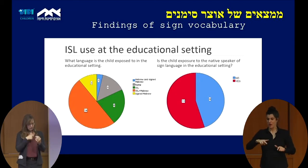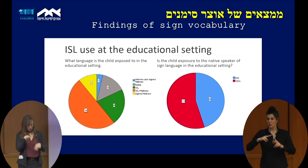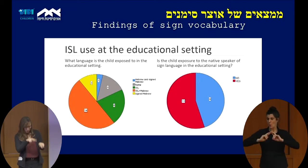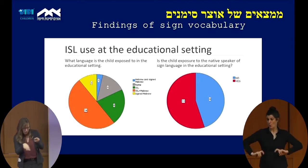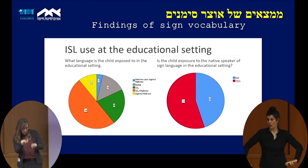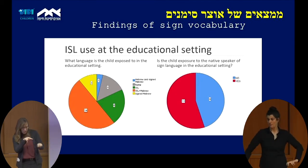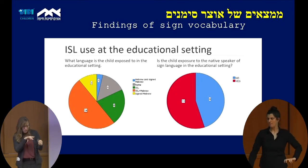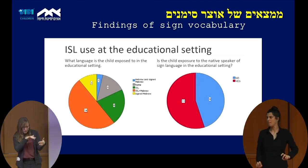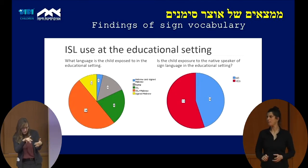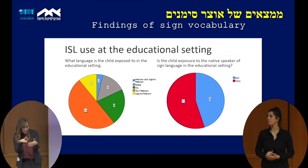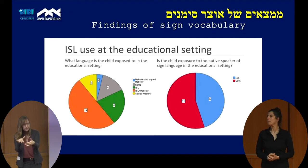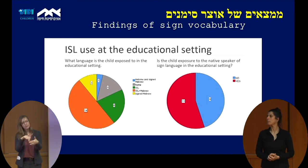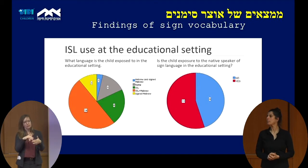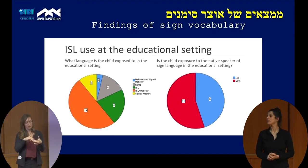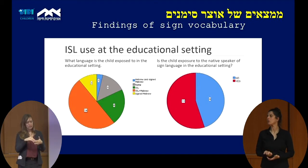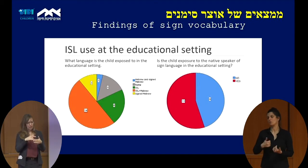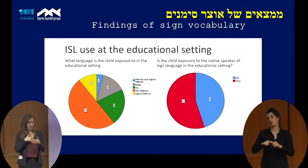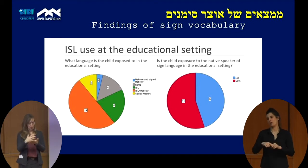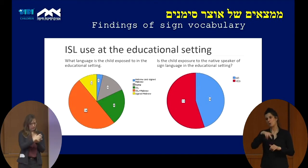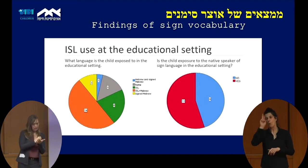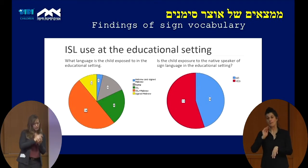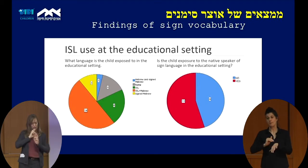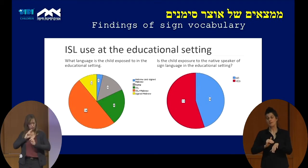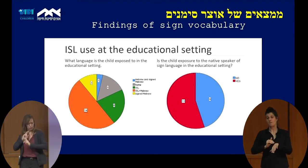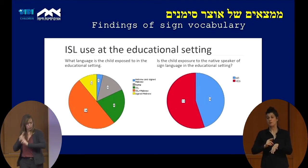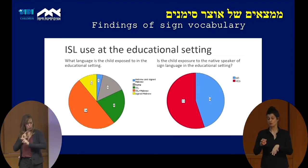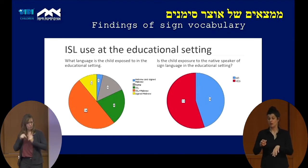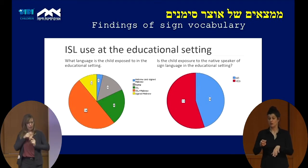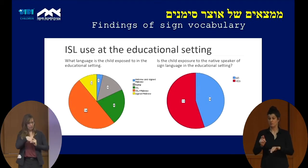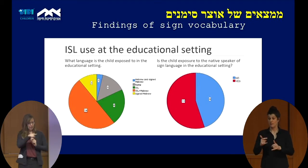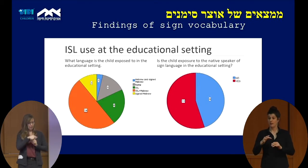or we are reporting on, children who are native signers.